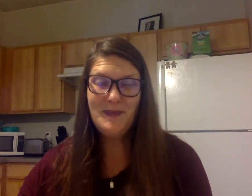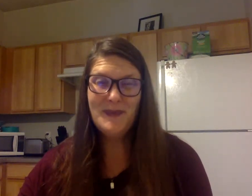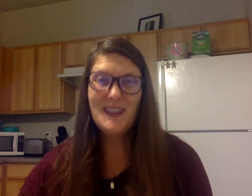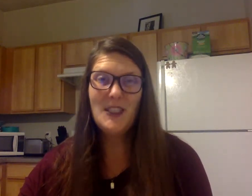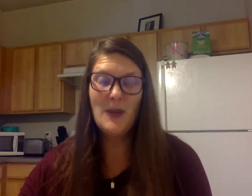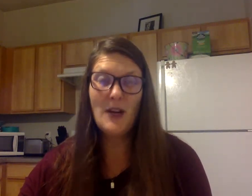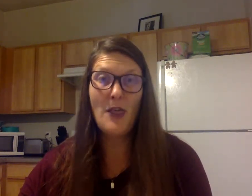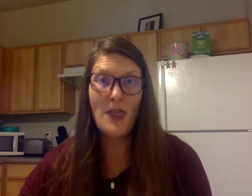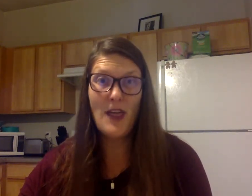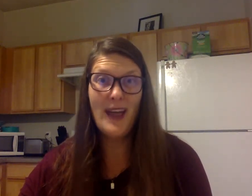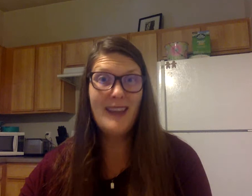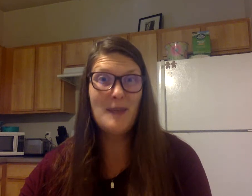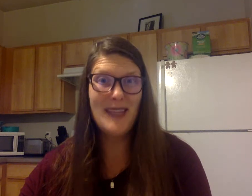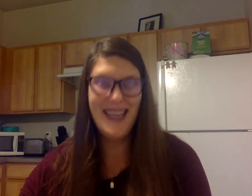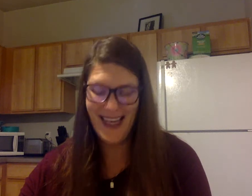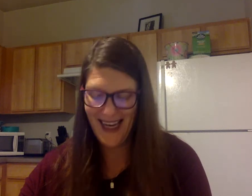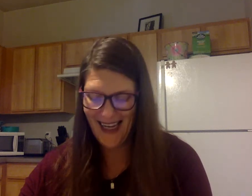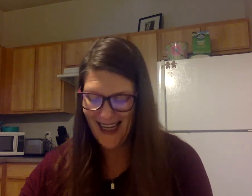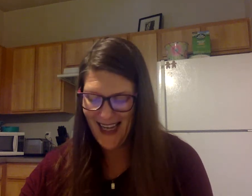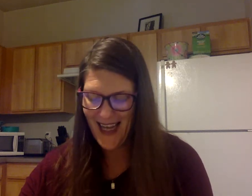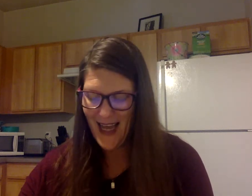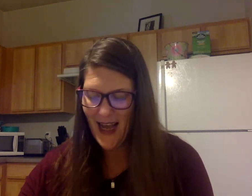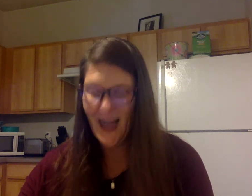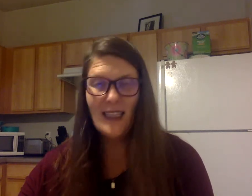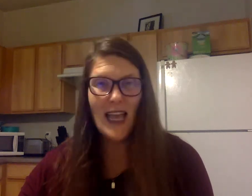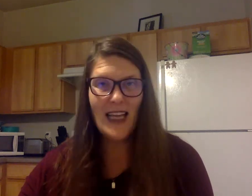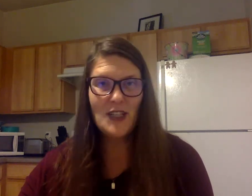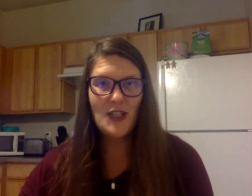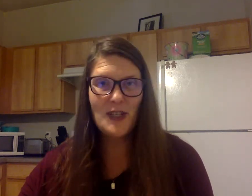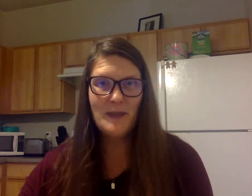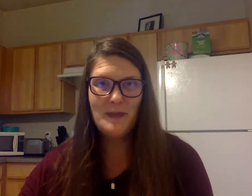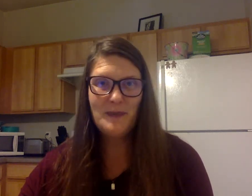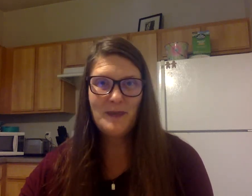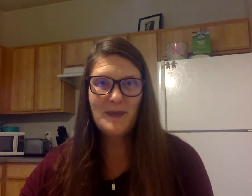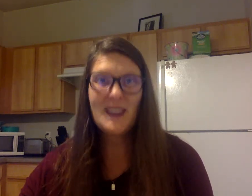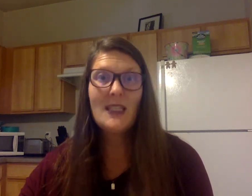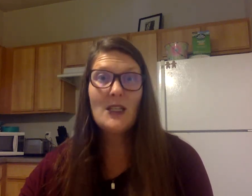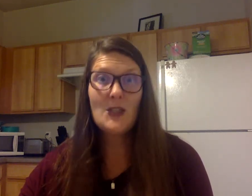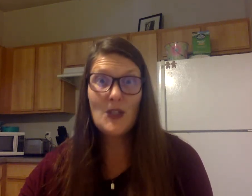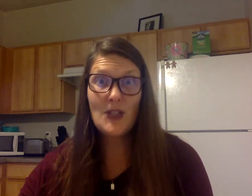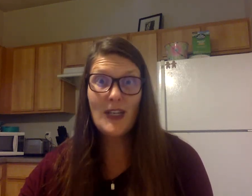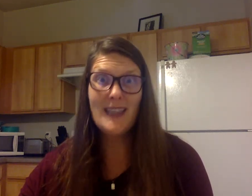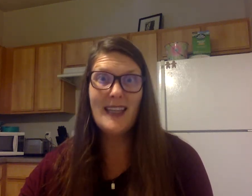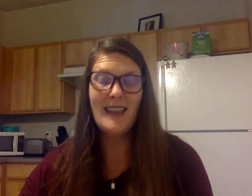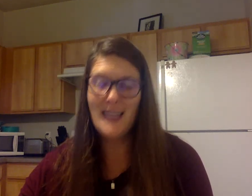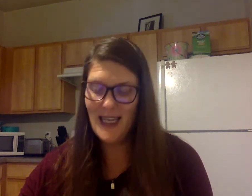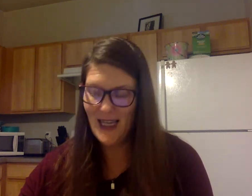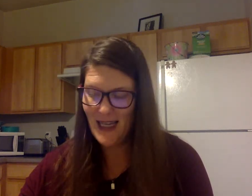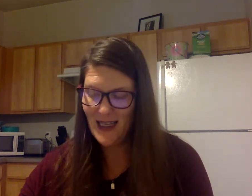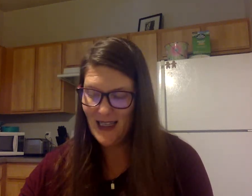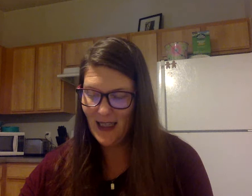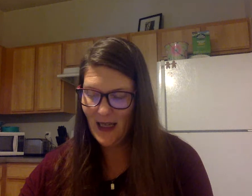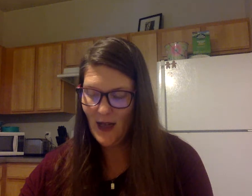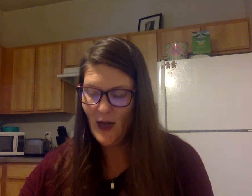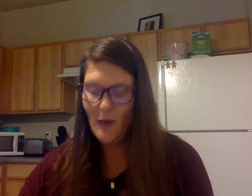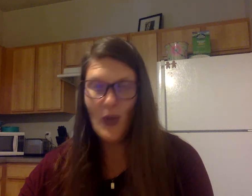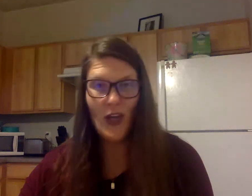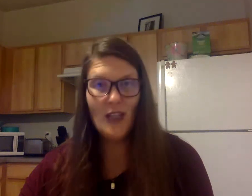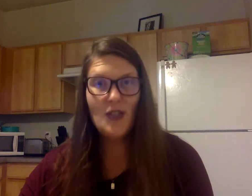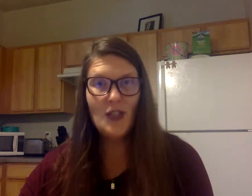You hear th at the beginning. Eyelash. Sh is at the end. Punch.